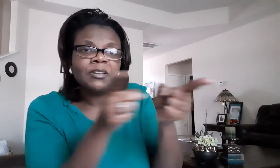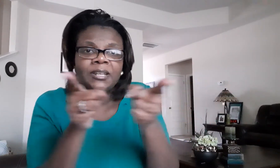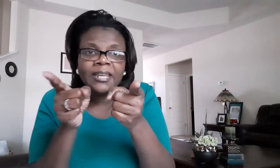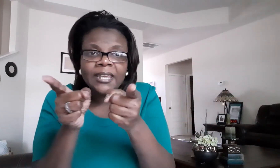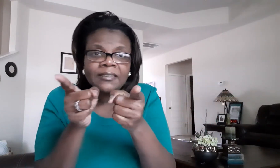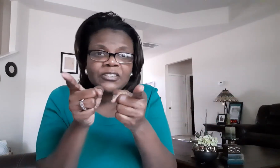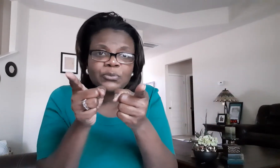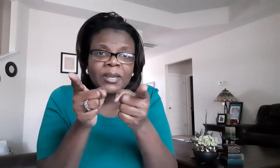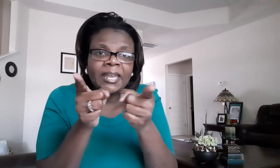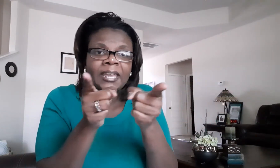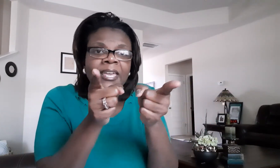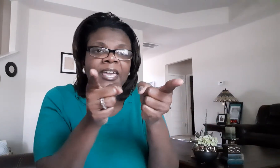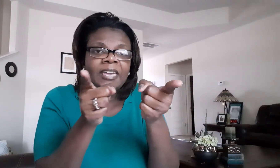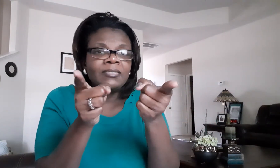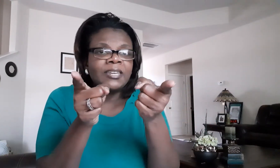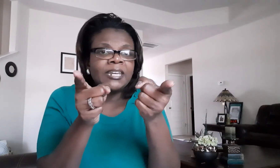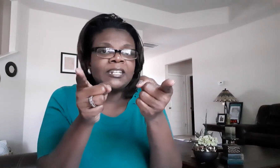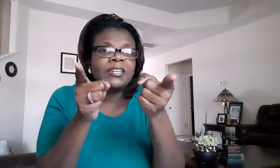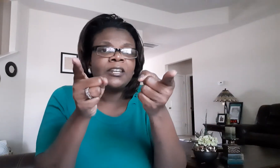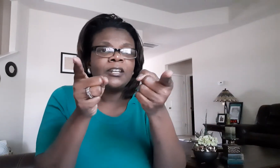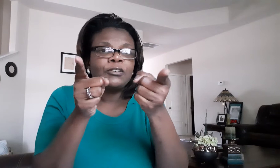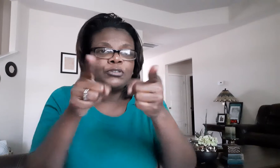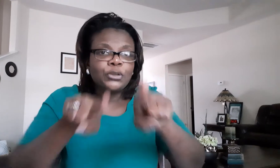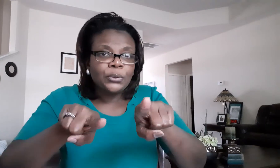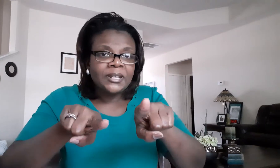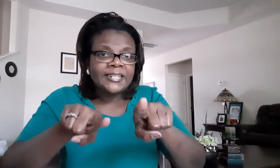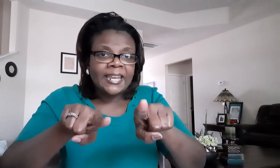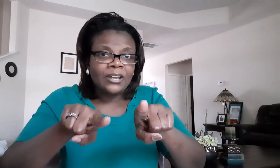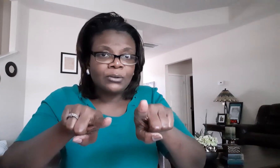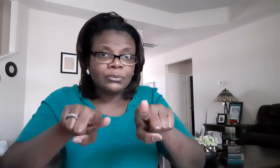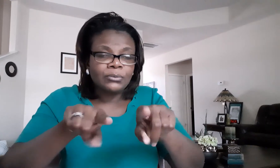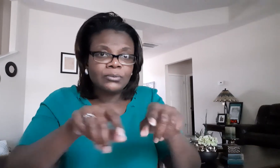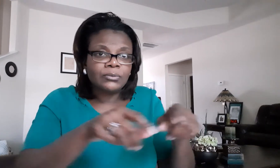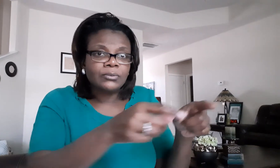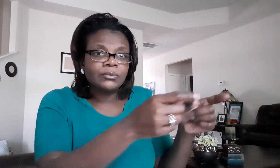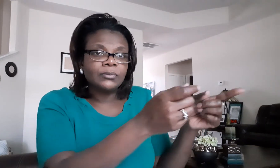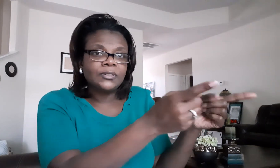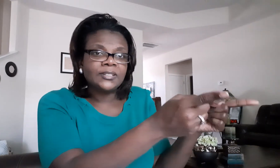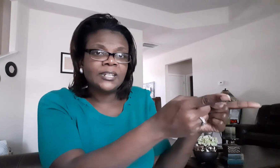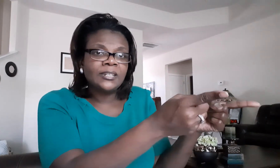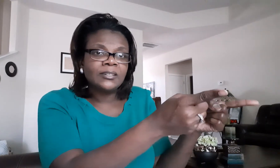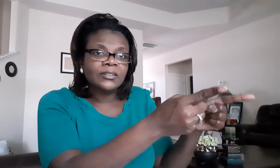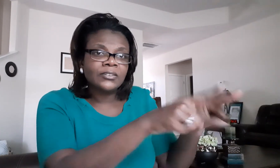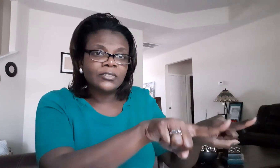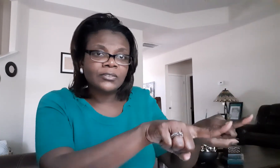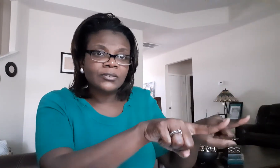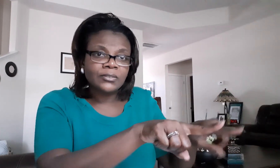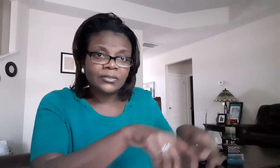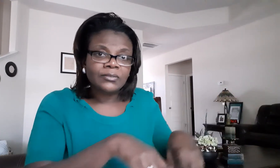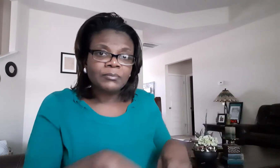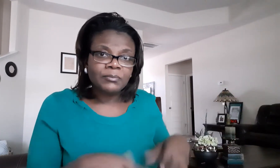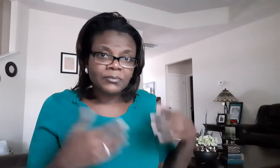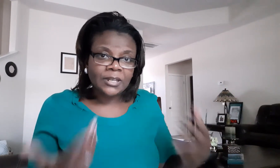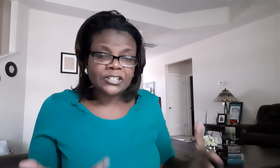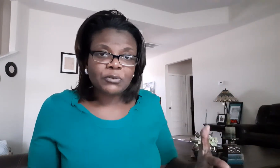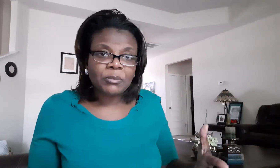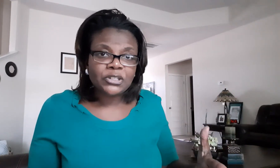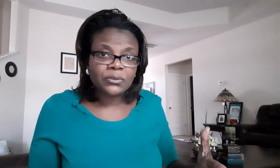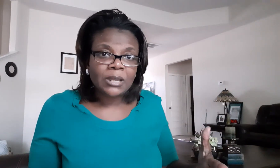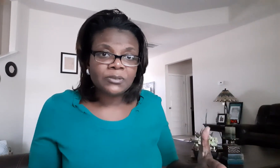it in this way and then turning down see i just want to make sure that was